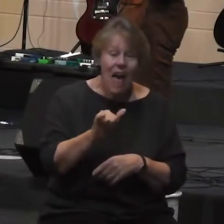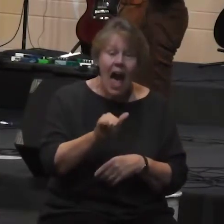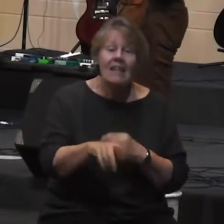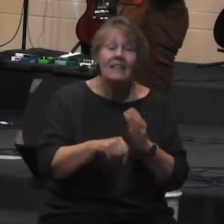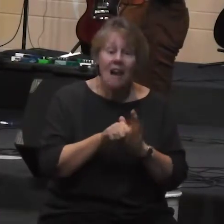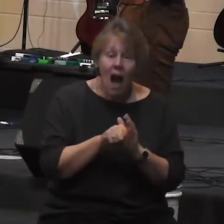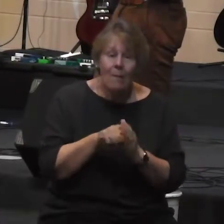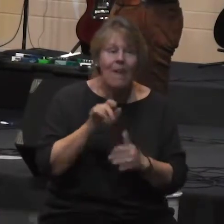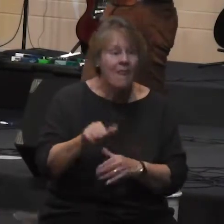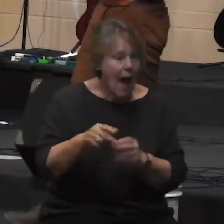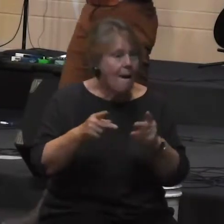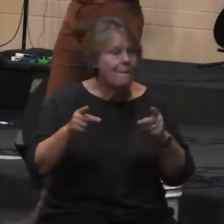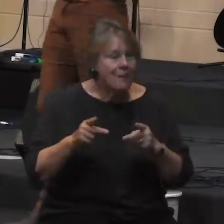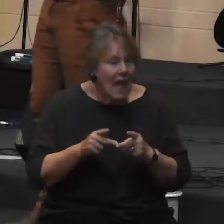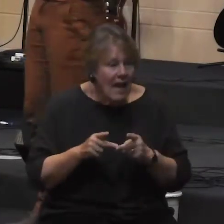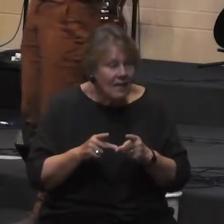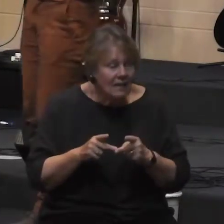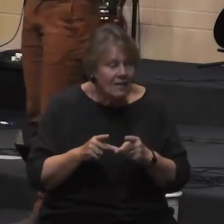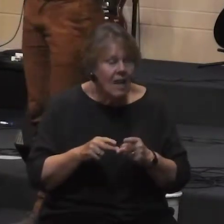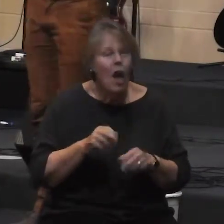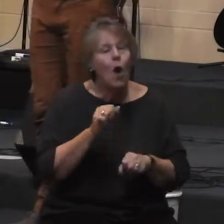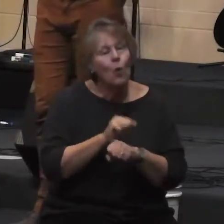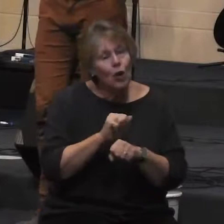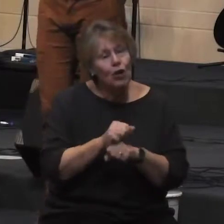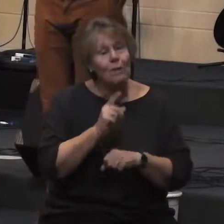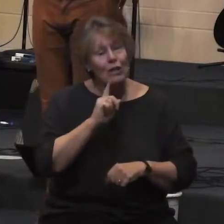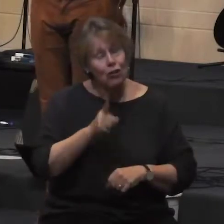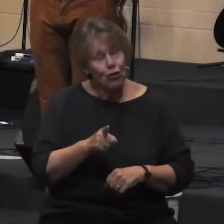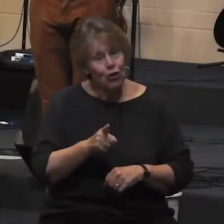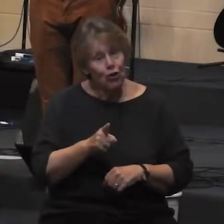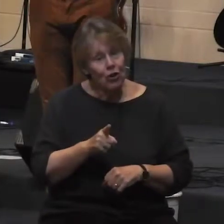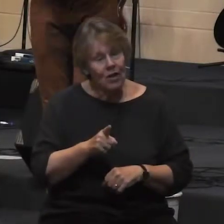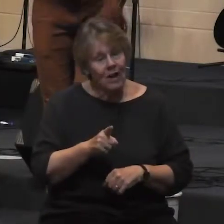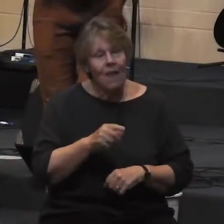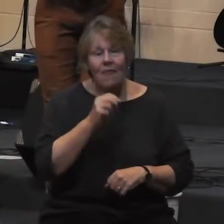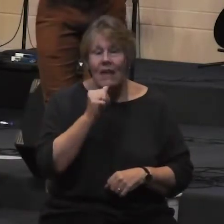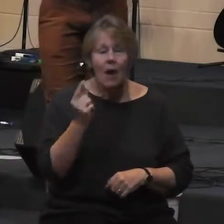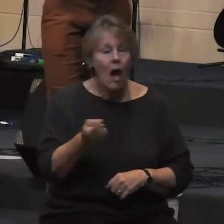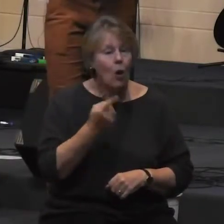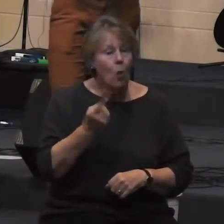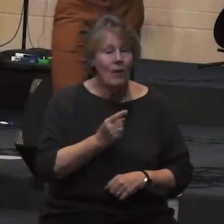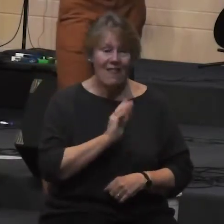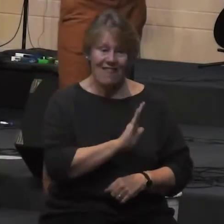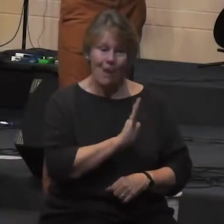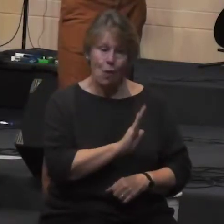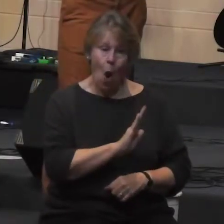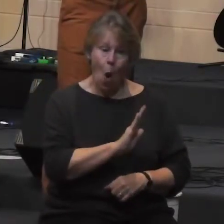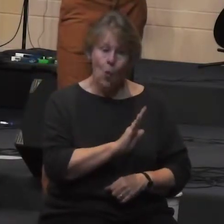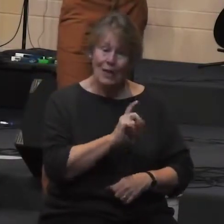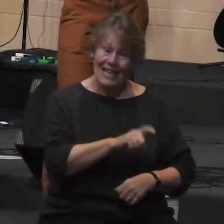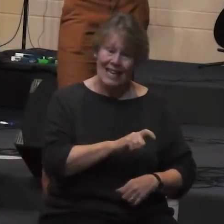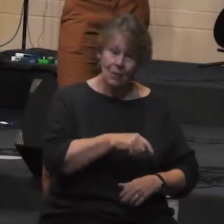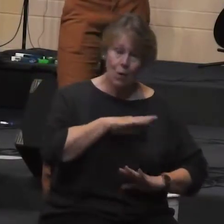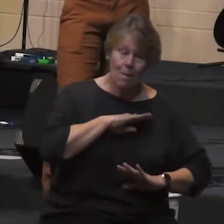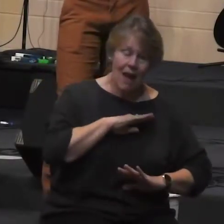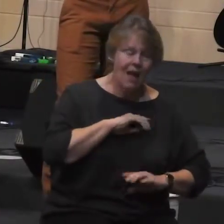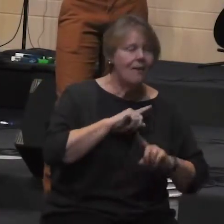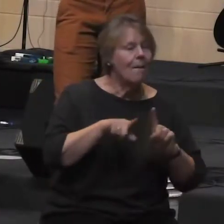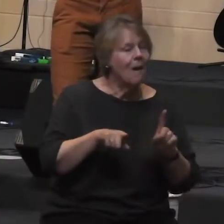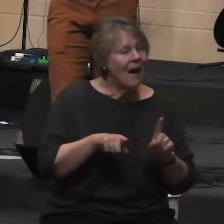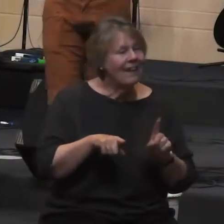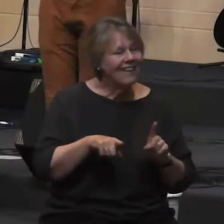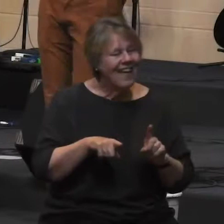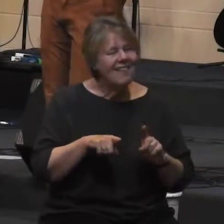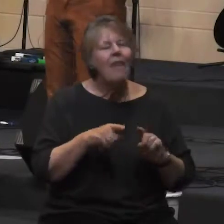to ensure not that their own needs were met but that the needs of the community were guaranteed when it